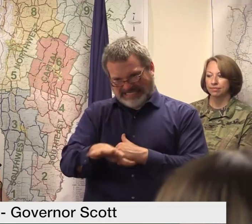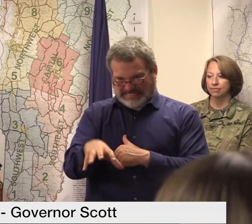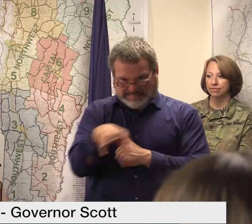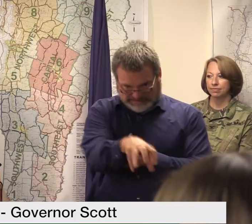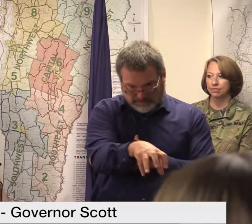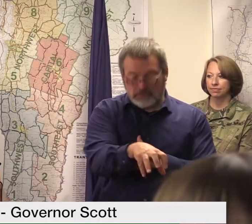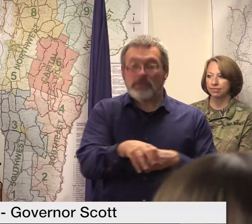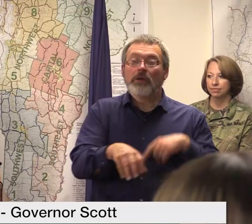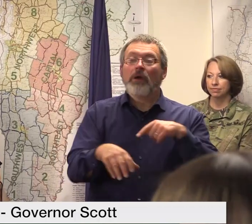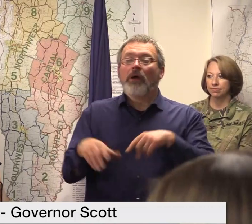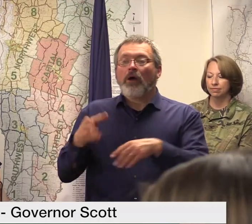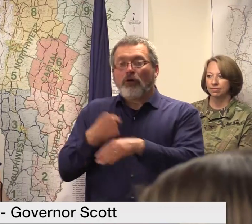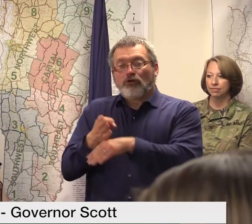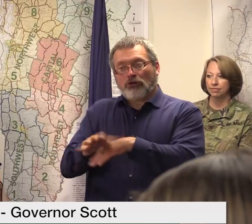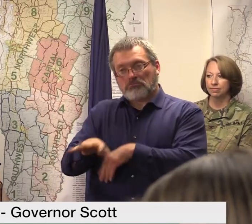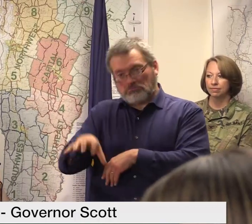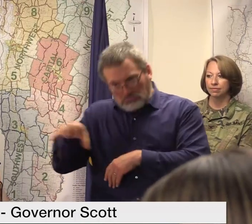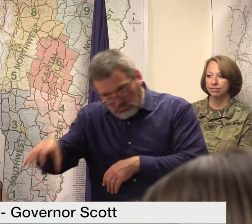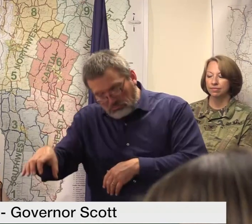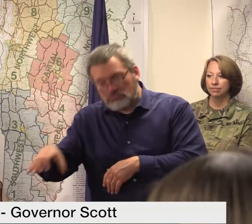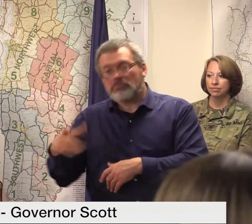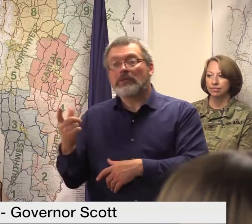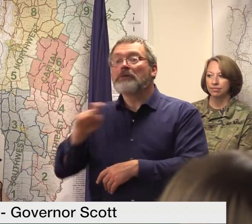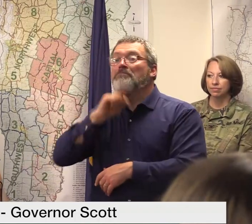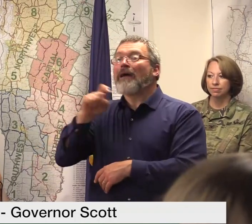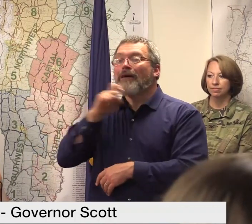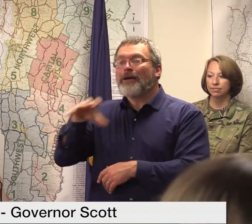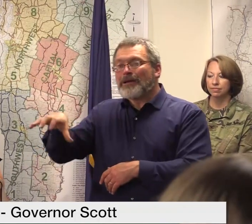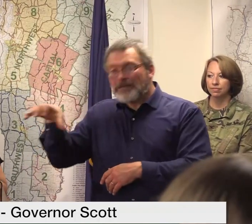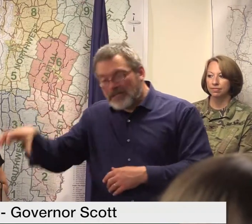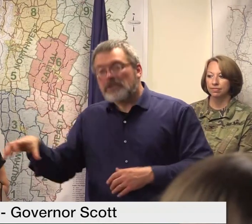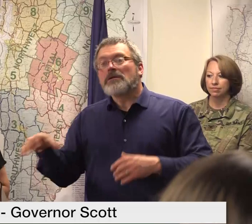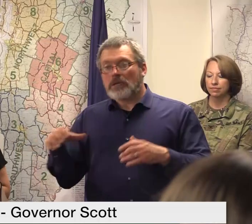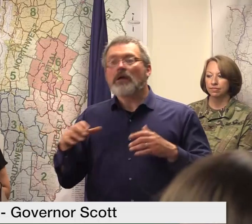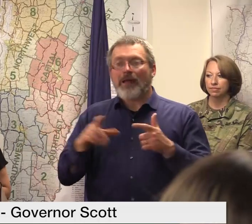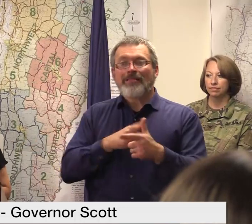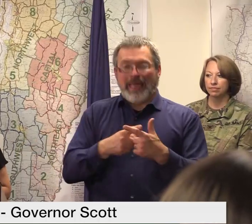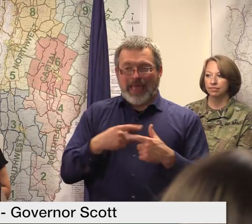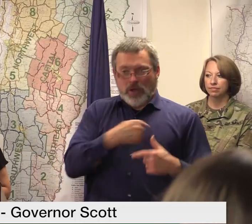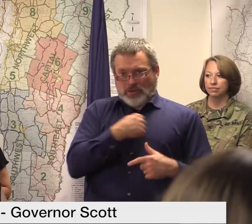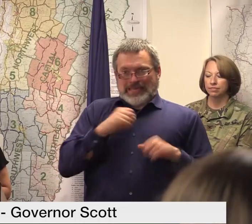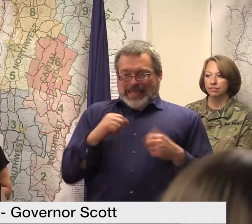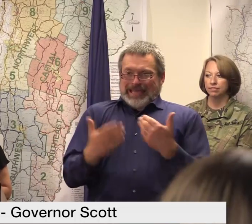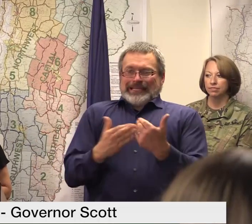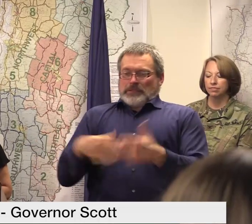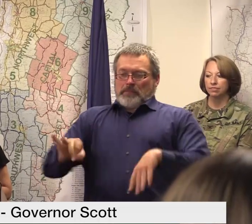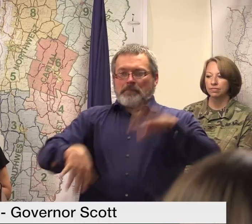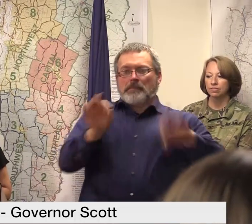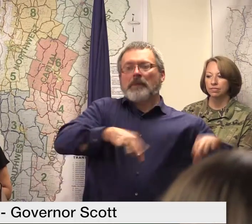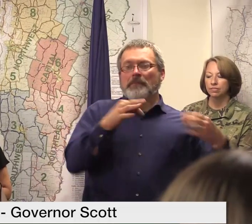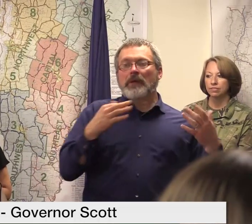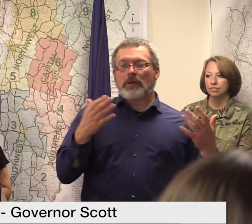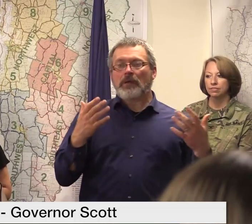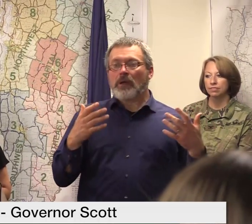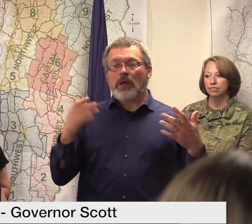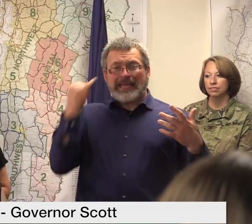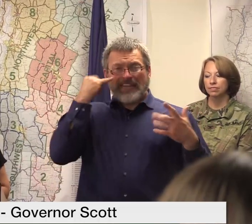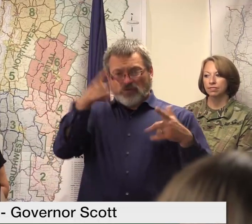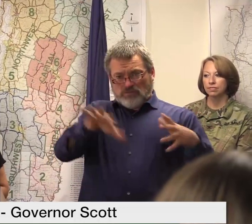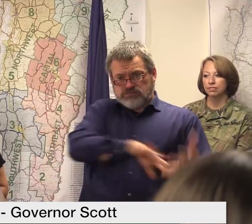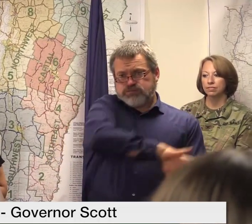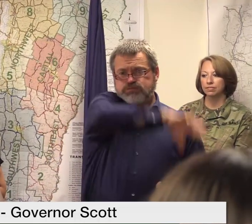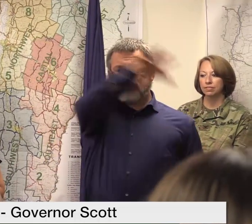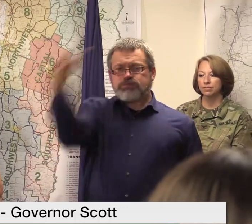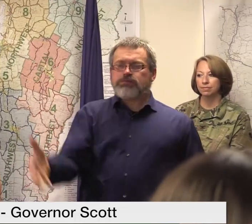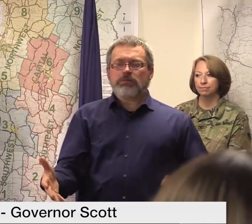arrange opportunities to collect those materials separately that we know we don't want to get mixed into that general trash stream in addition um